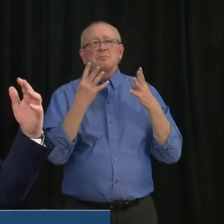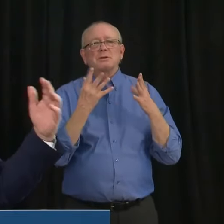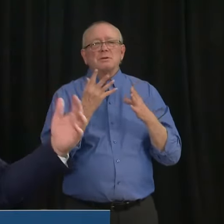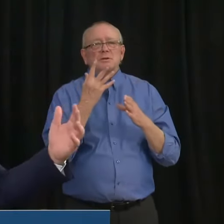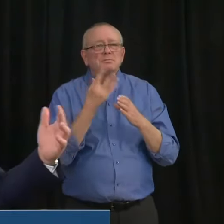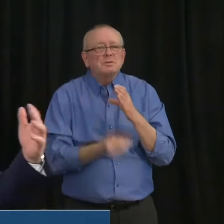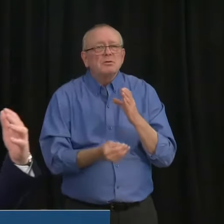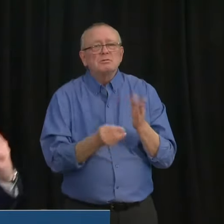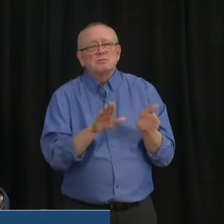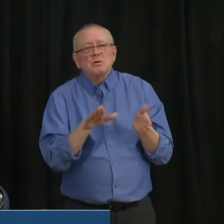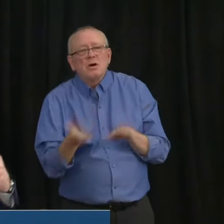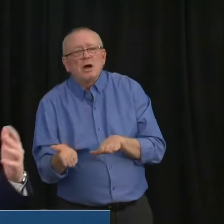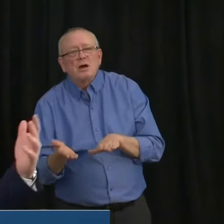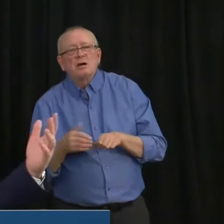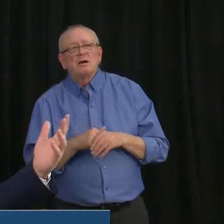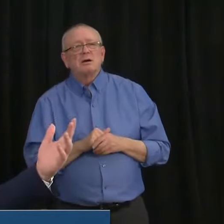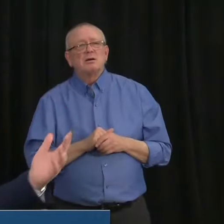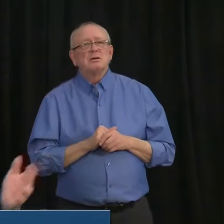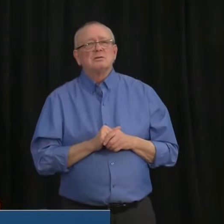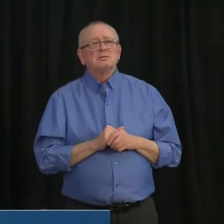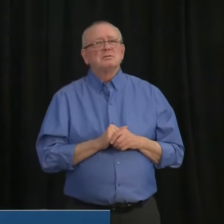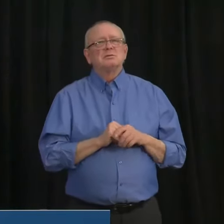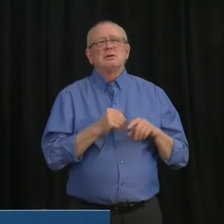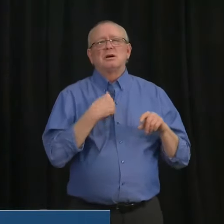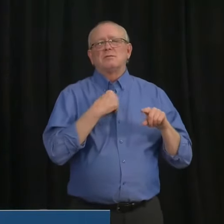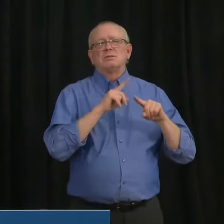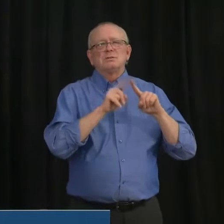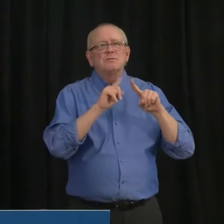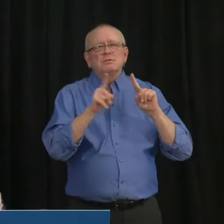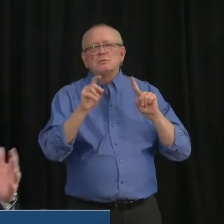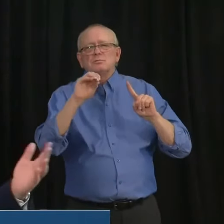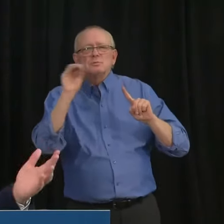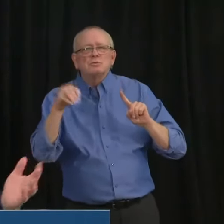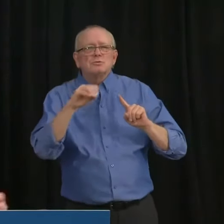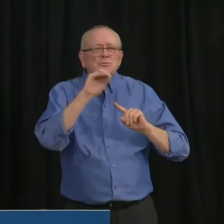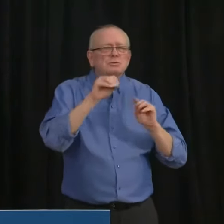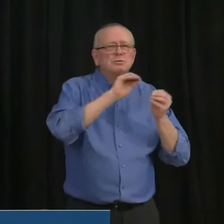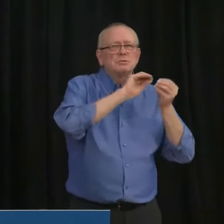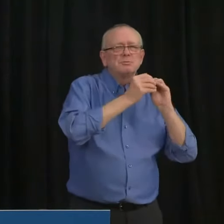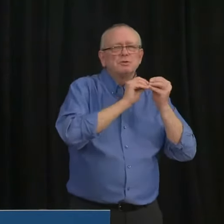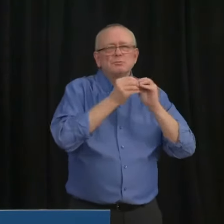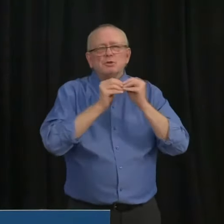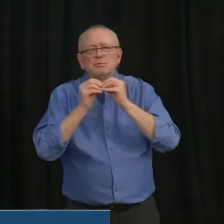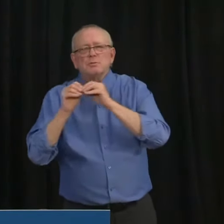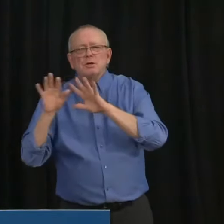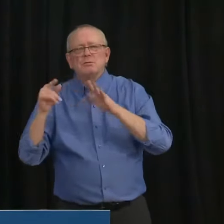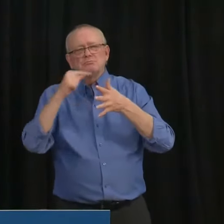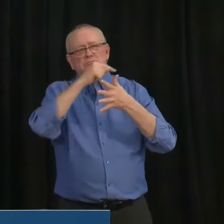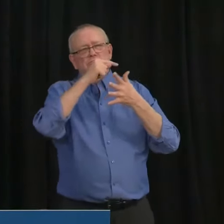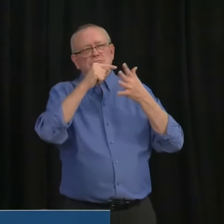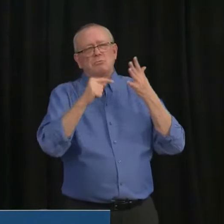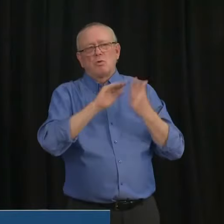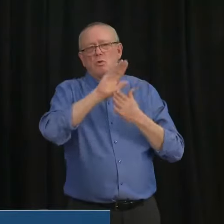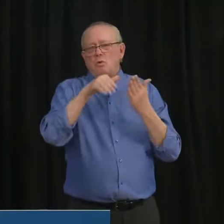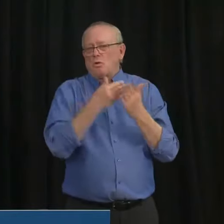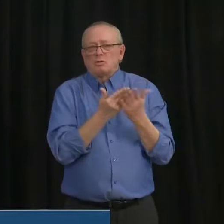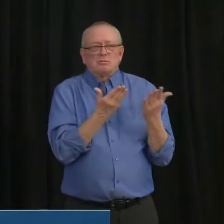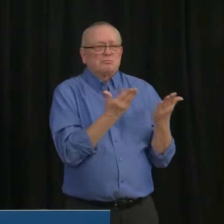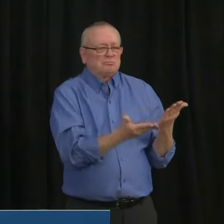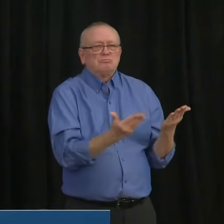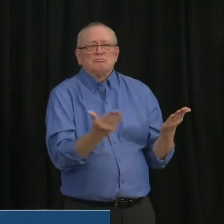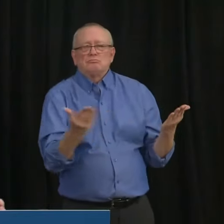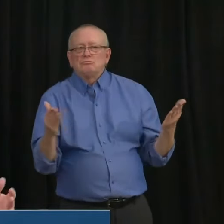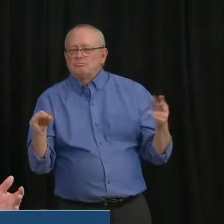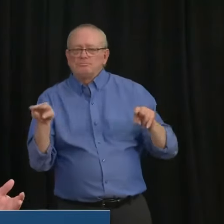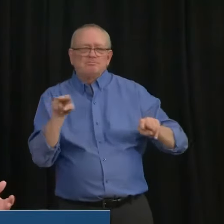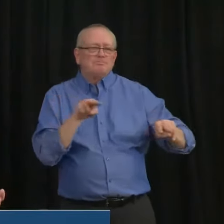inferred infection fatality ratio, um, all of these are, are relevant data points that we draw upon in developing